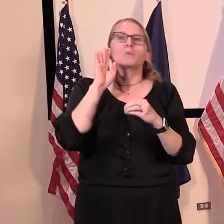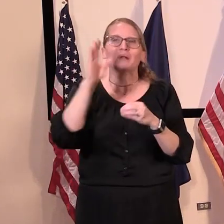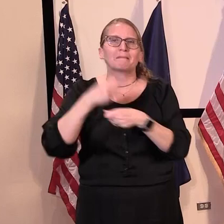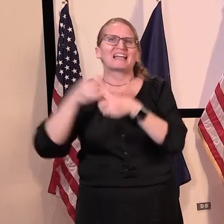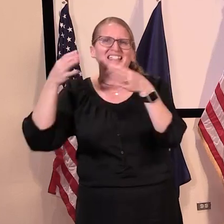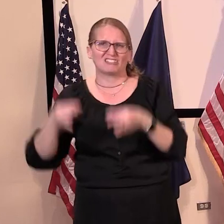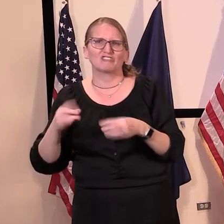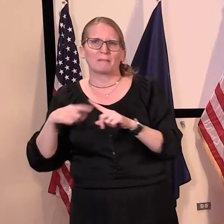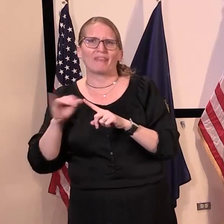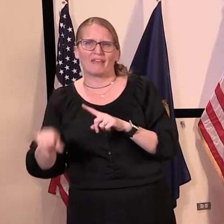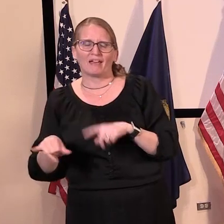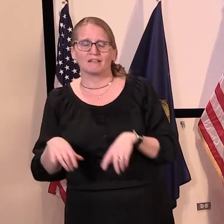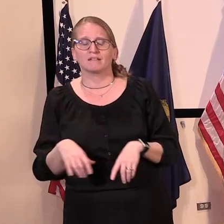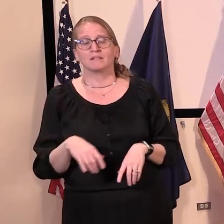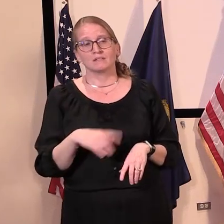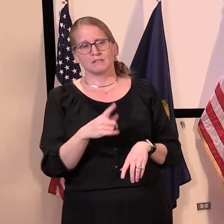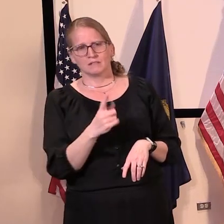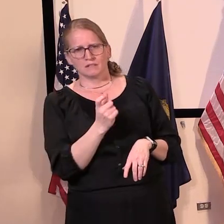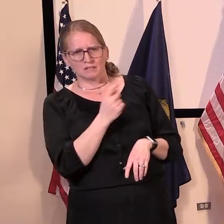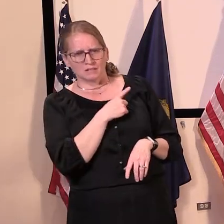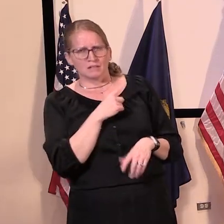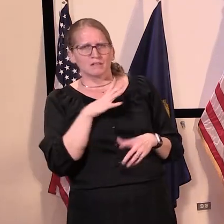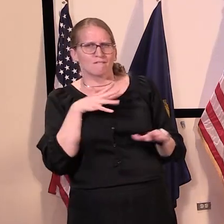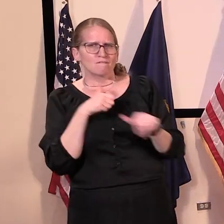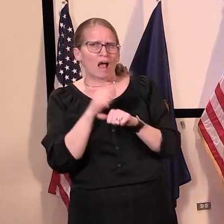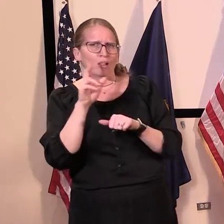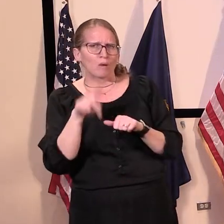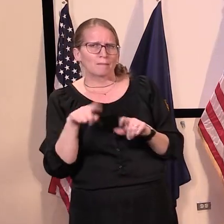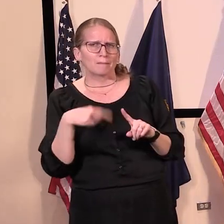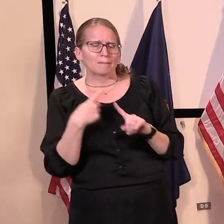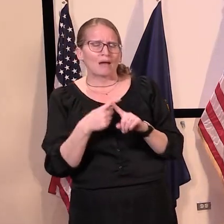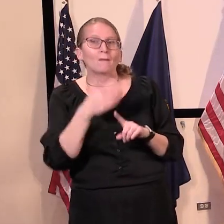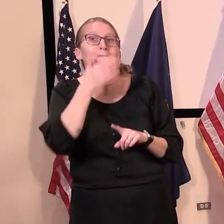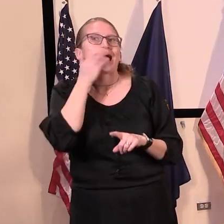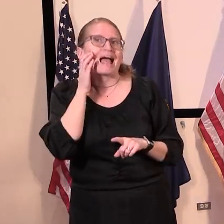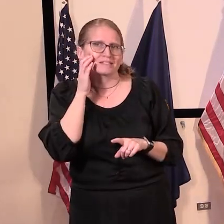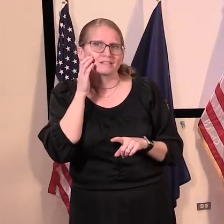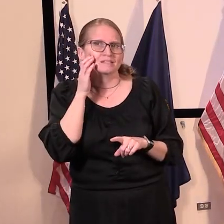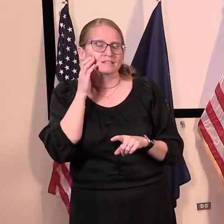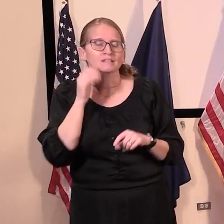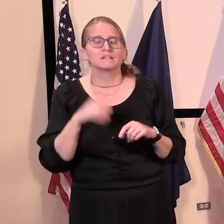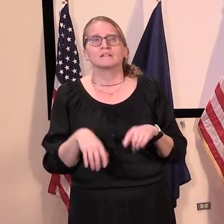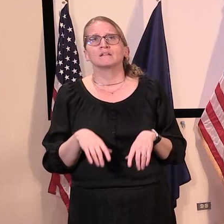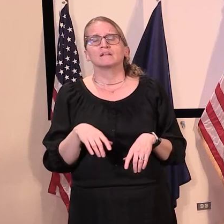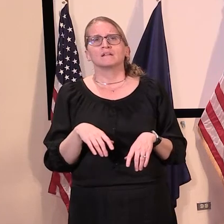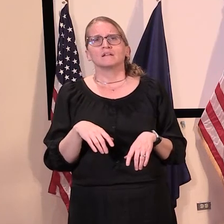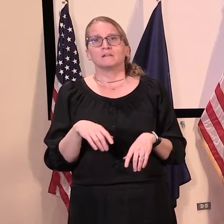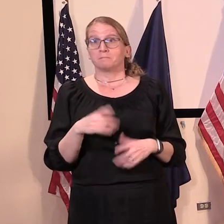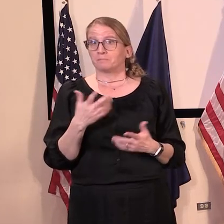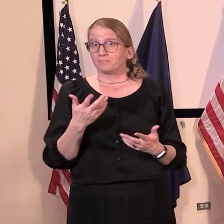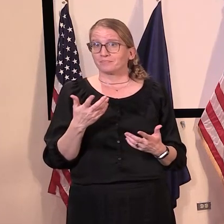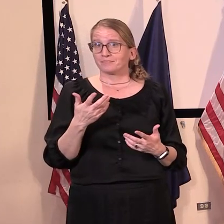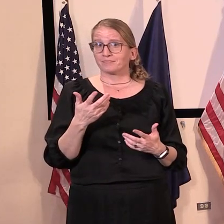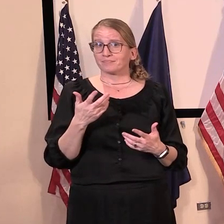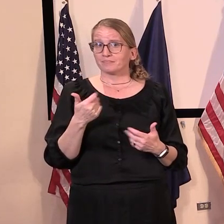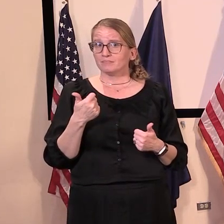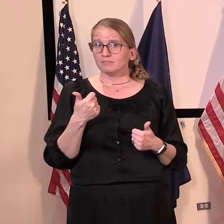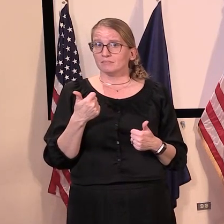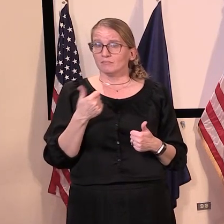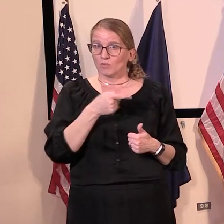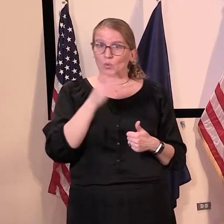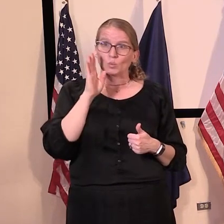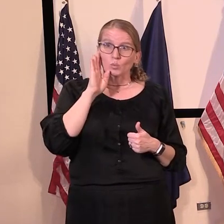All right. As a follow-up to the conversation about masks earlier, are there any changes to, um, issuing a mask recommendation